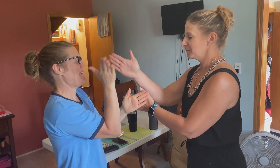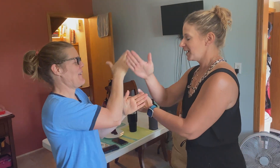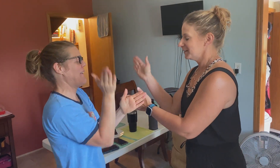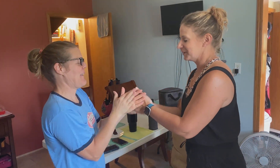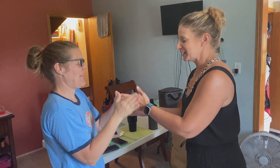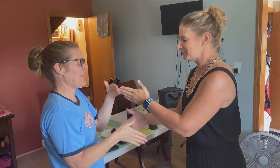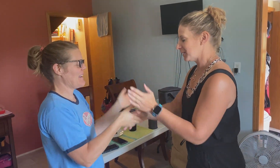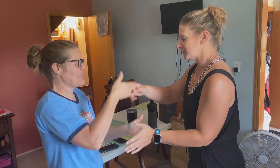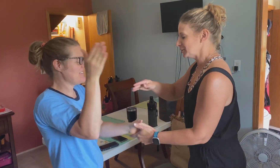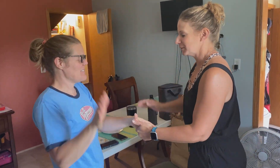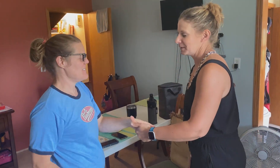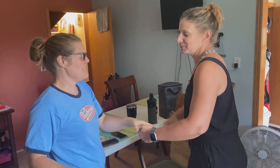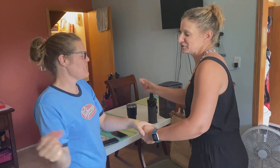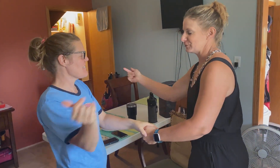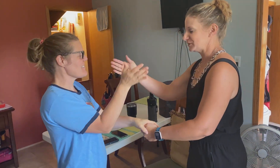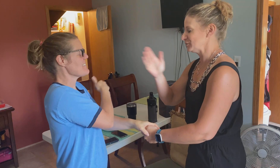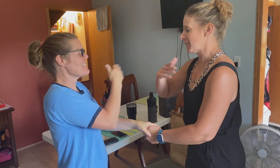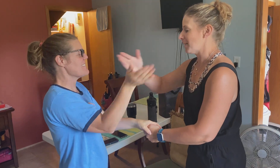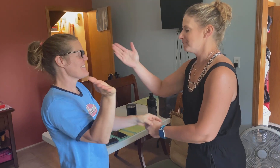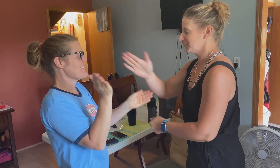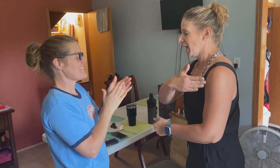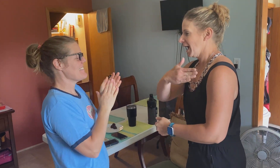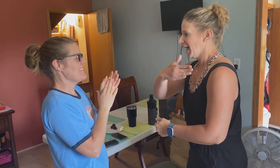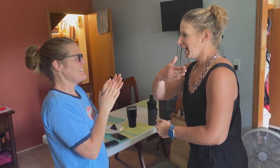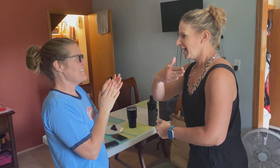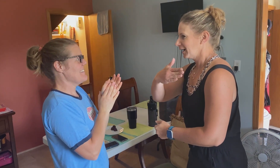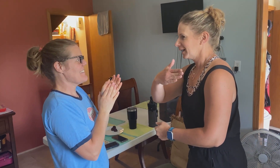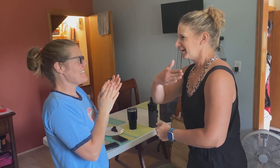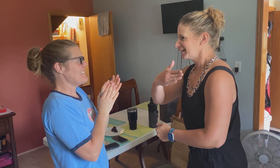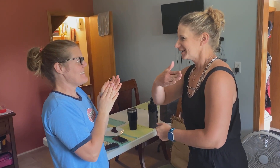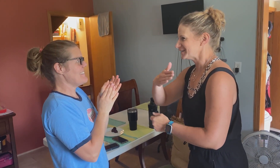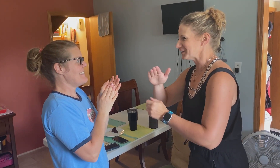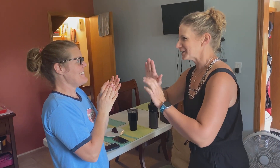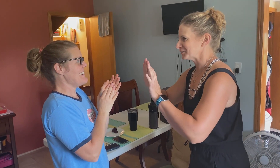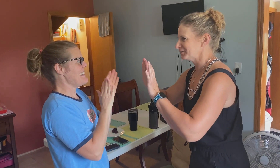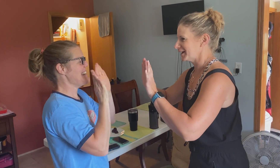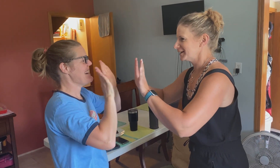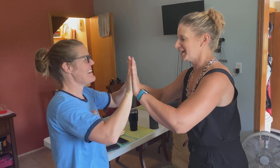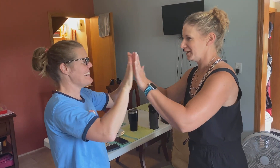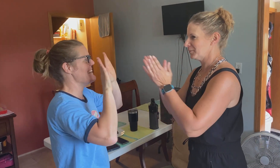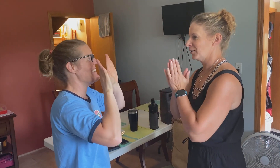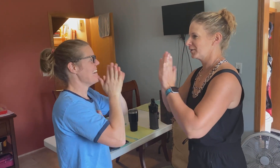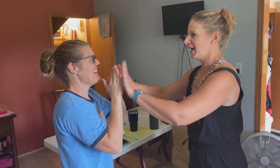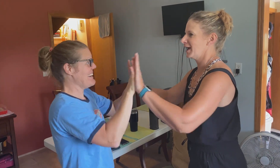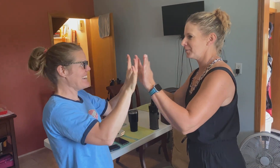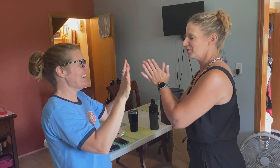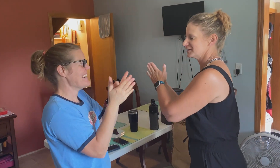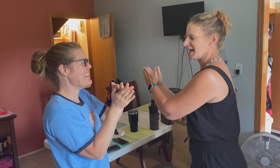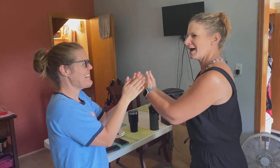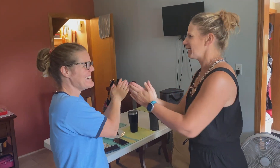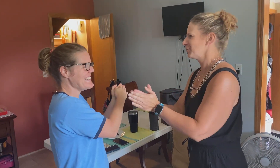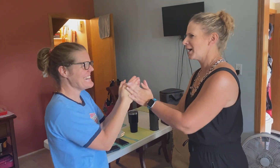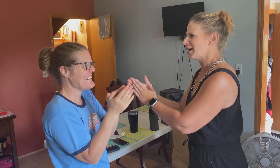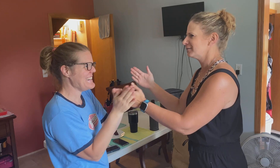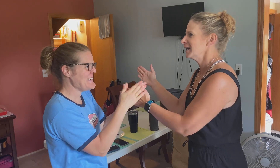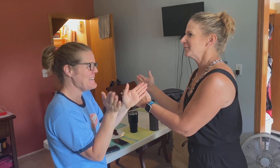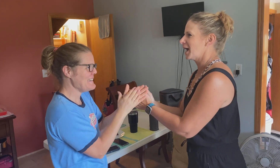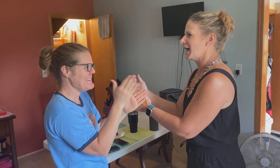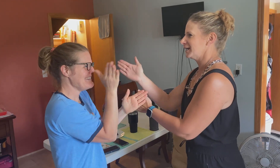oops, we bop, a loop, a baby, shiba-jee-bop. Did we not do it right? Kimo, Kimo, Dao, Woe. We hide,